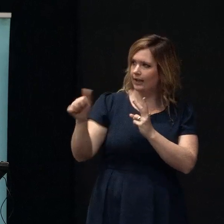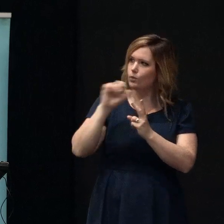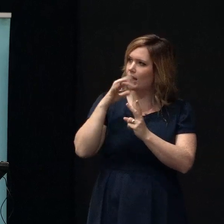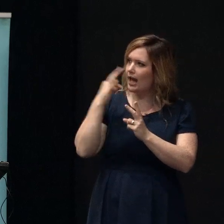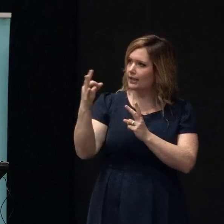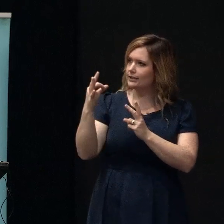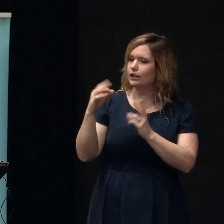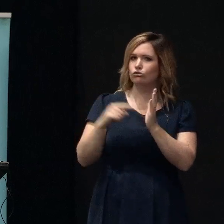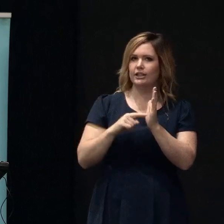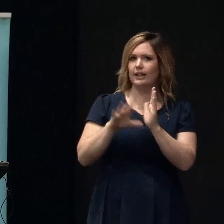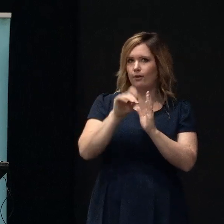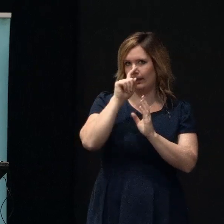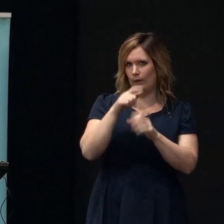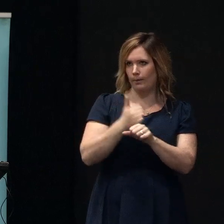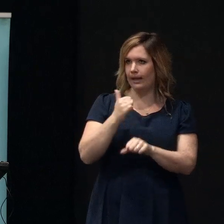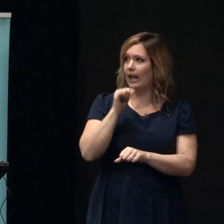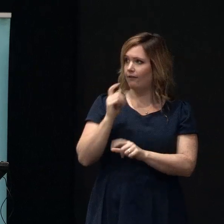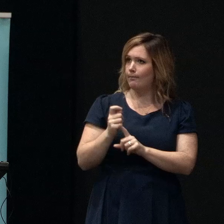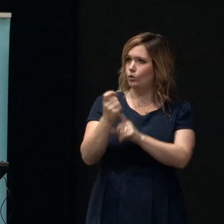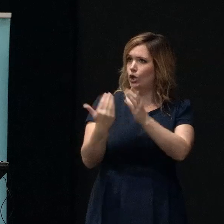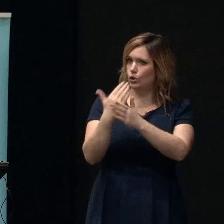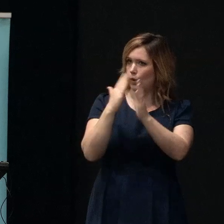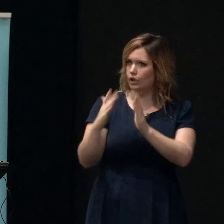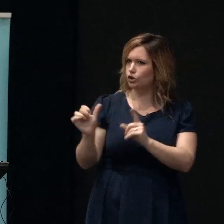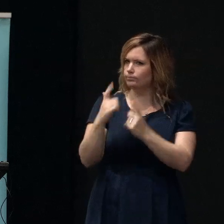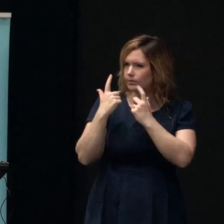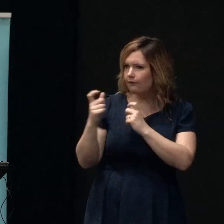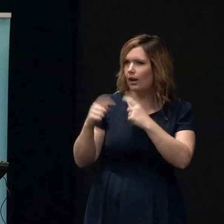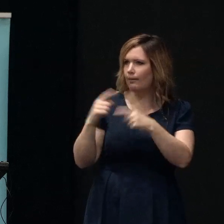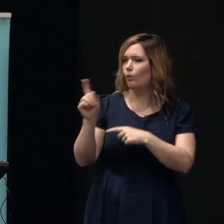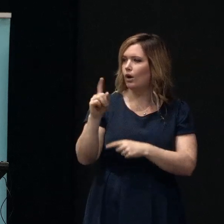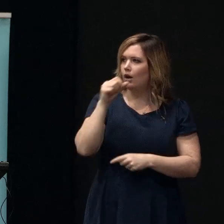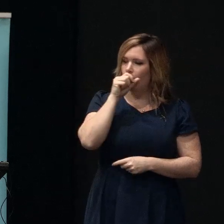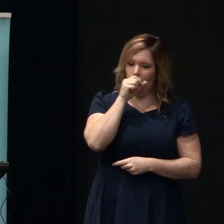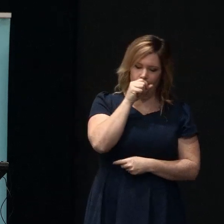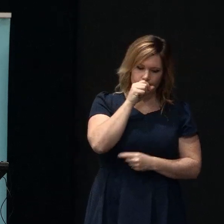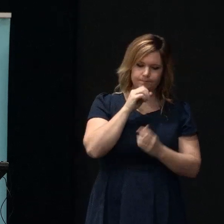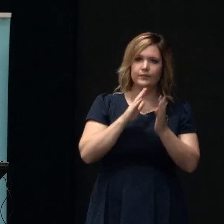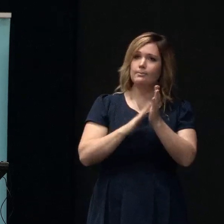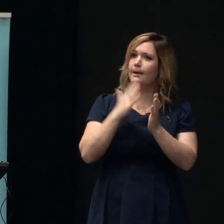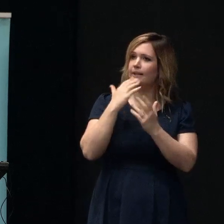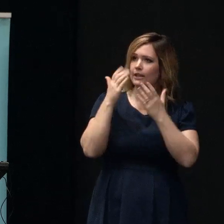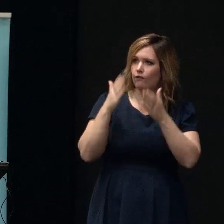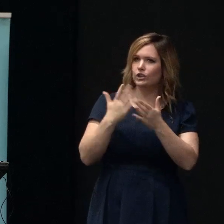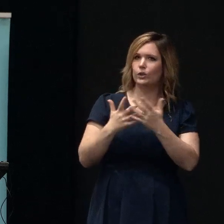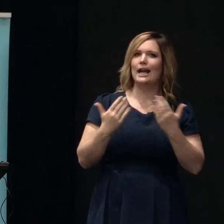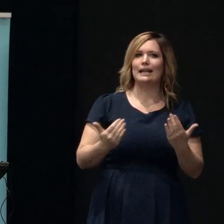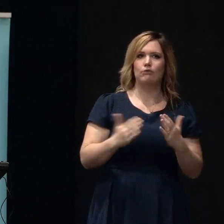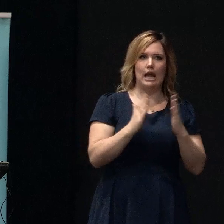be asking Tracy to talk about is if you're going to build a new house. So Mark, can you sort of focus on buying of a house existing